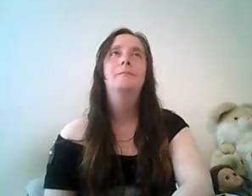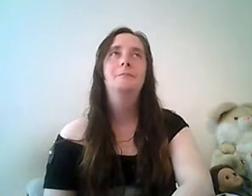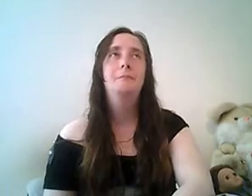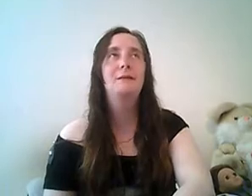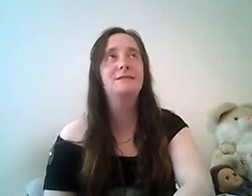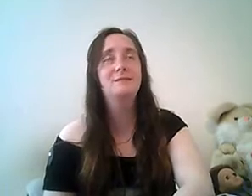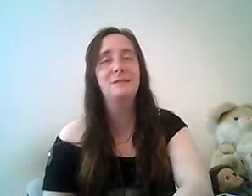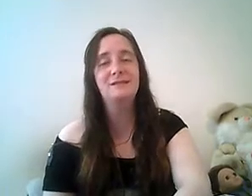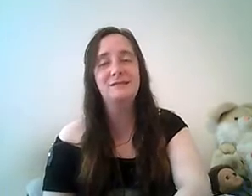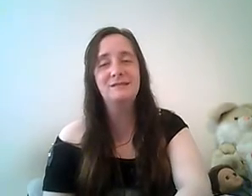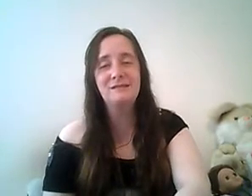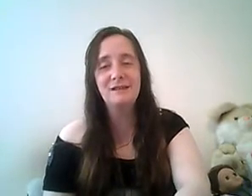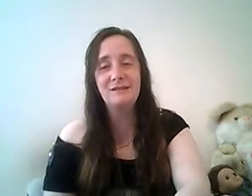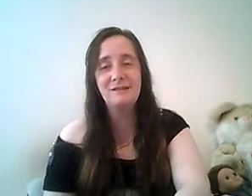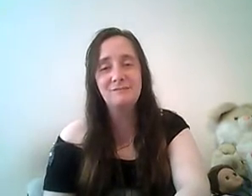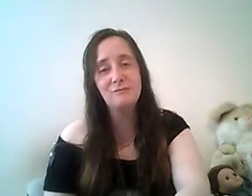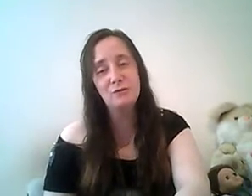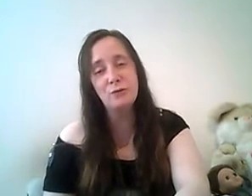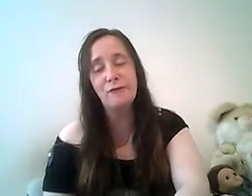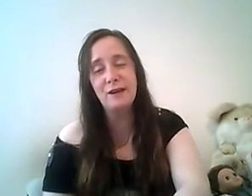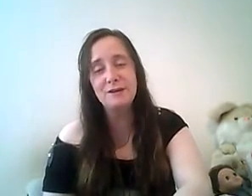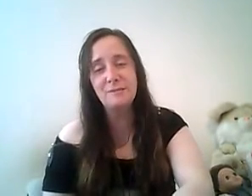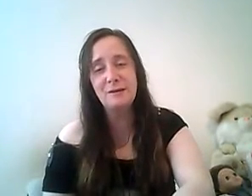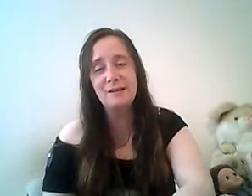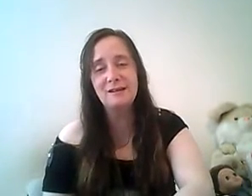but this is like said he's two friends that came into it